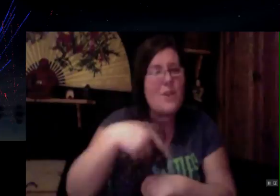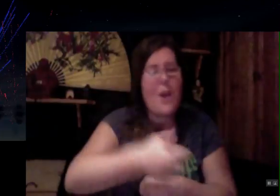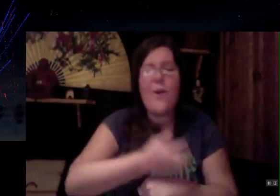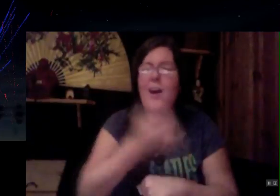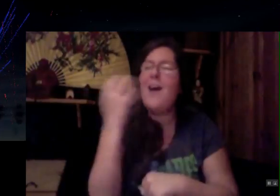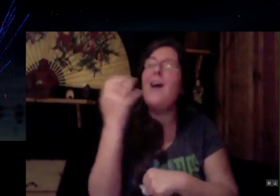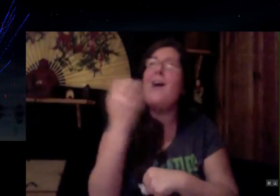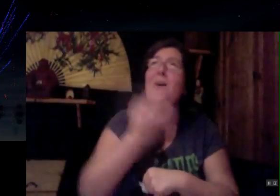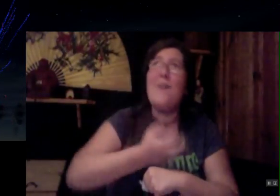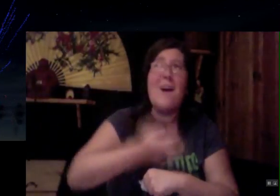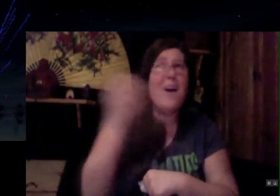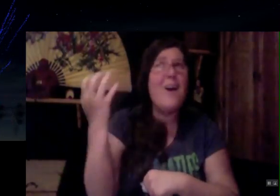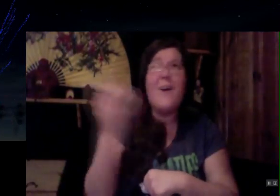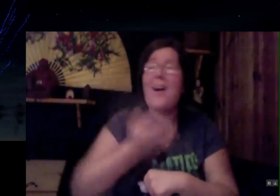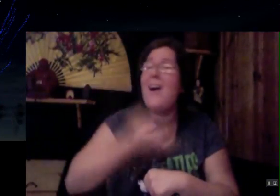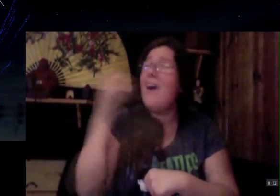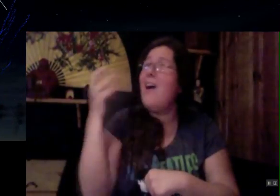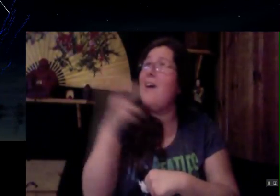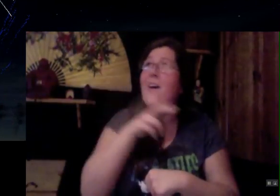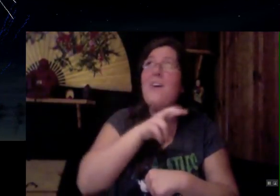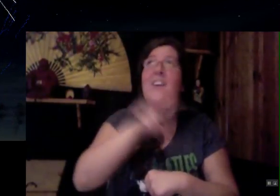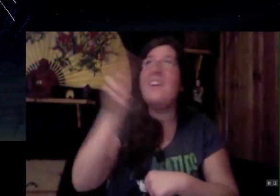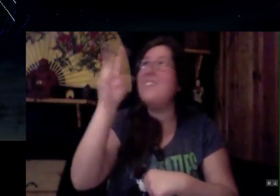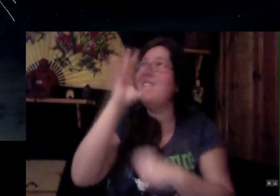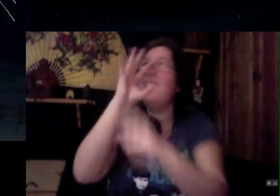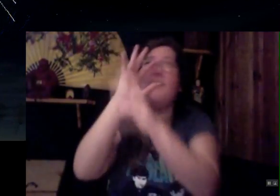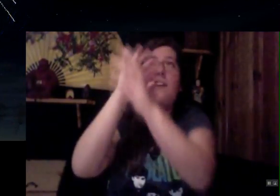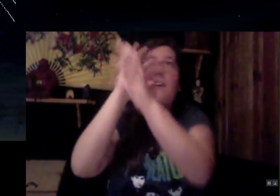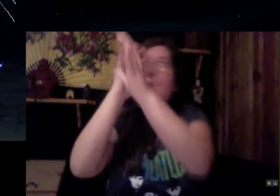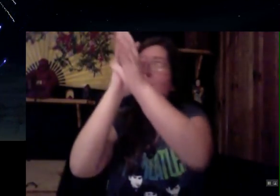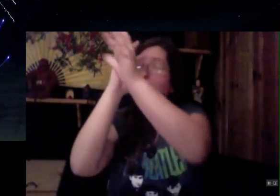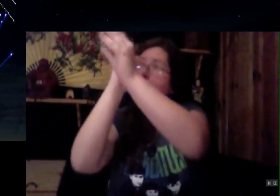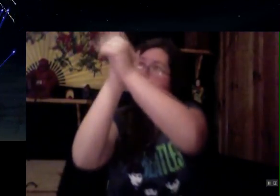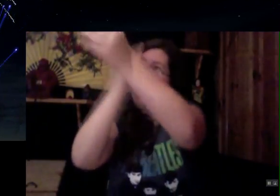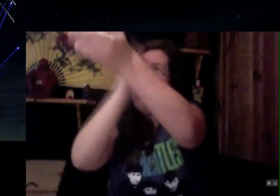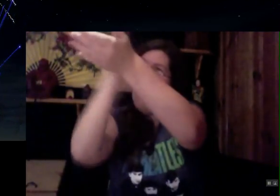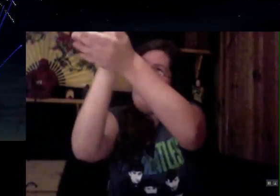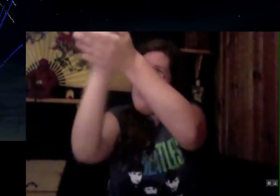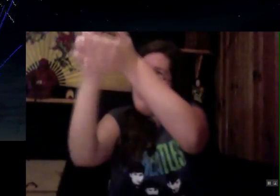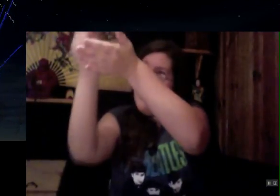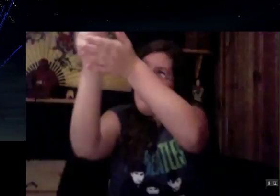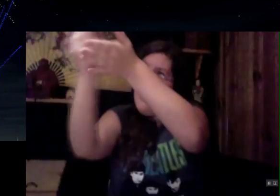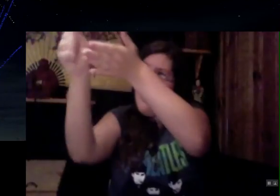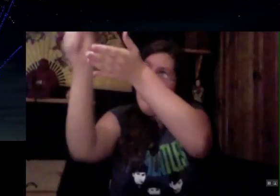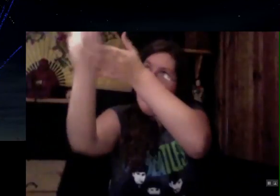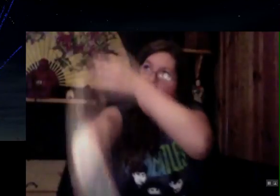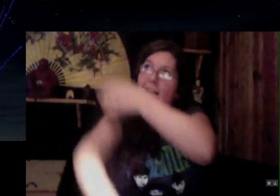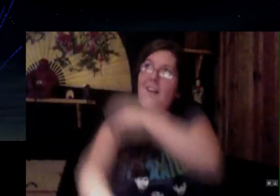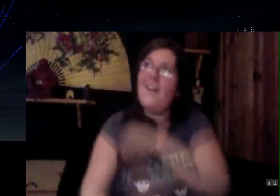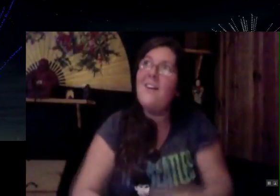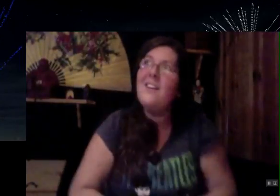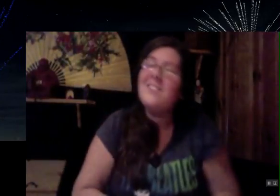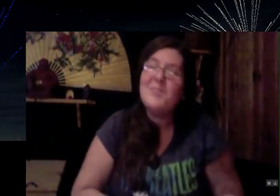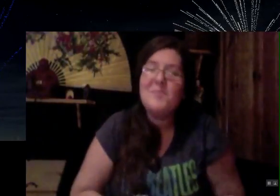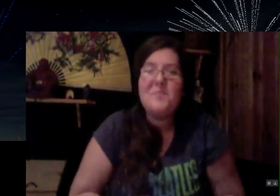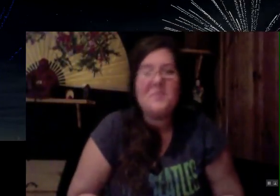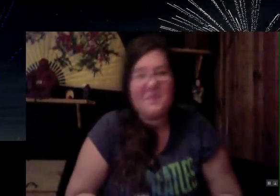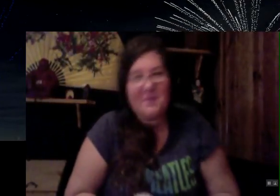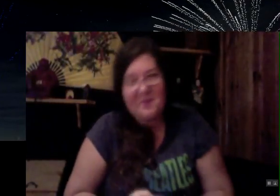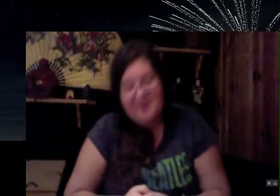Make em go ah, ah, ah. You're gonna leave em all in awe, ah, ah.